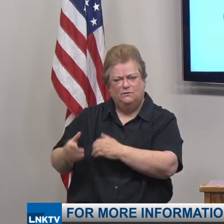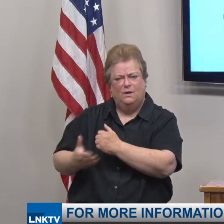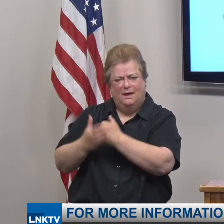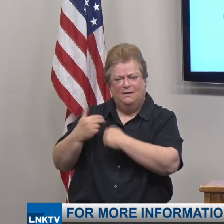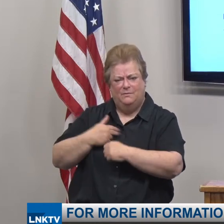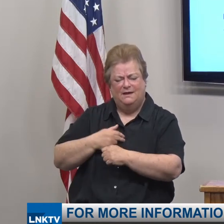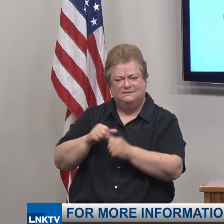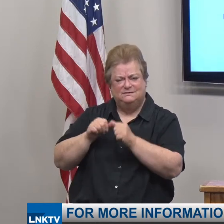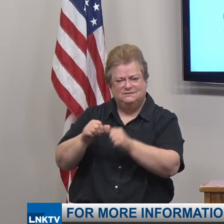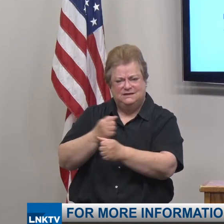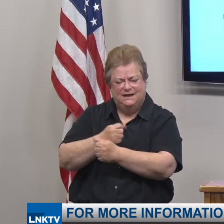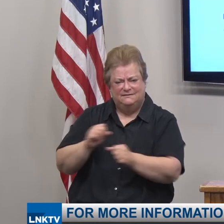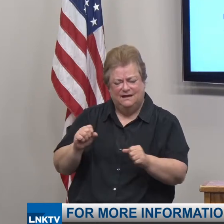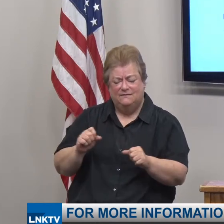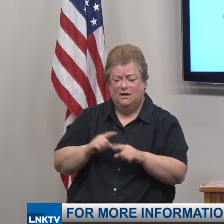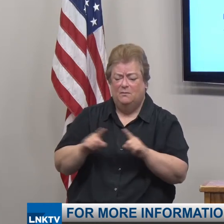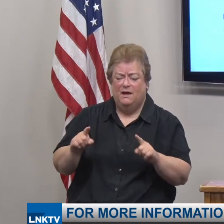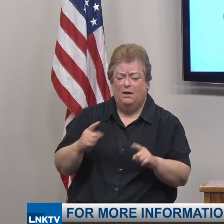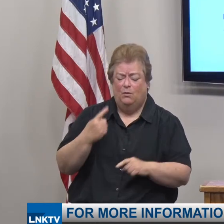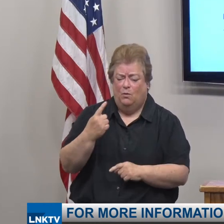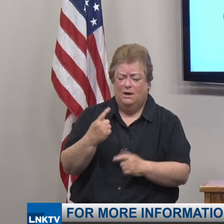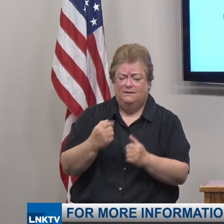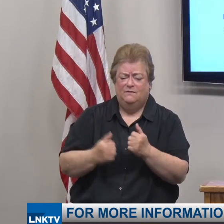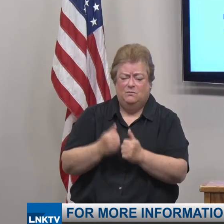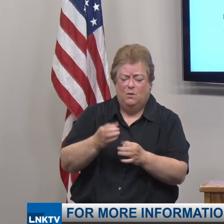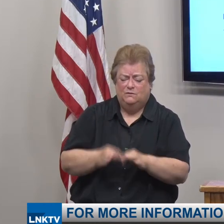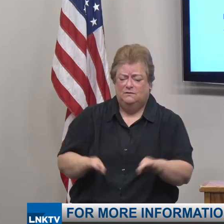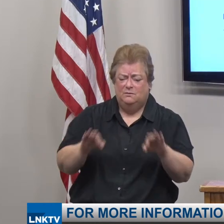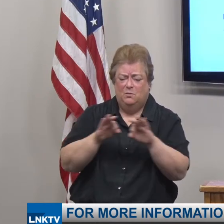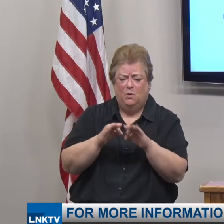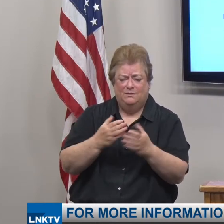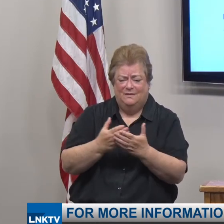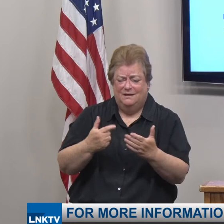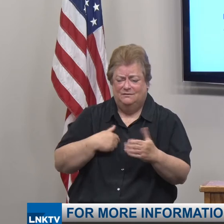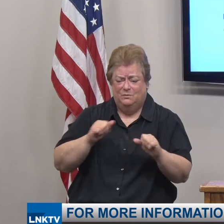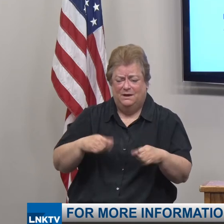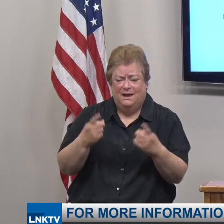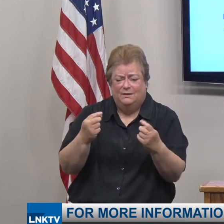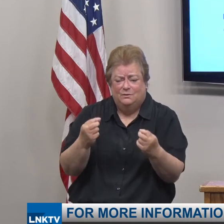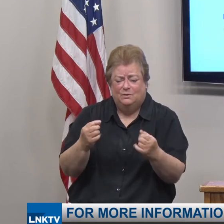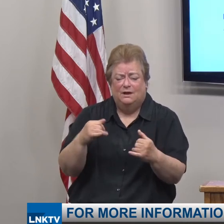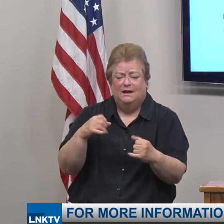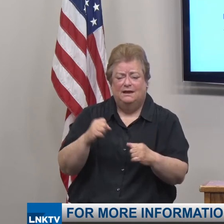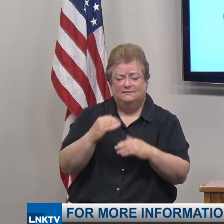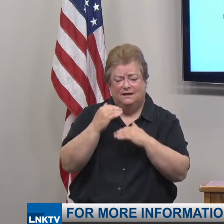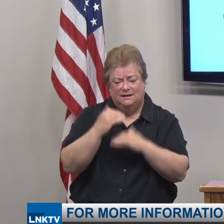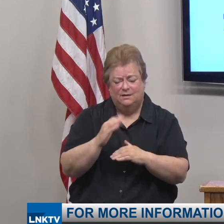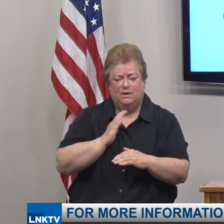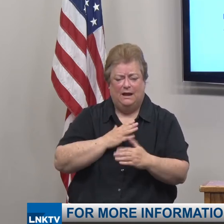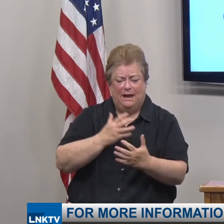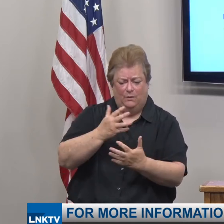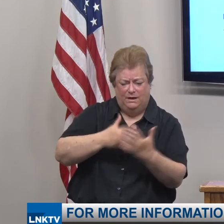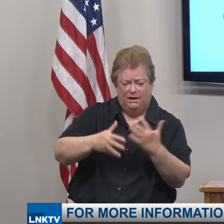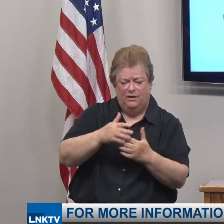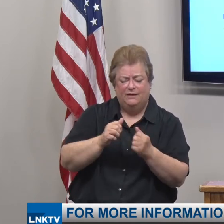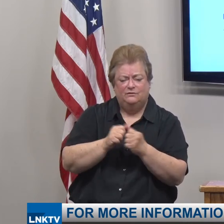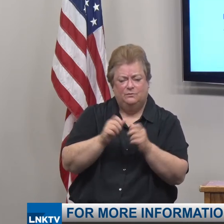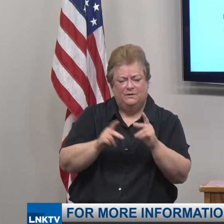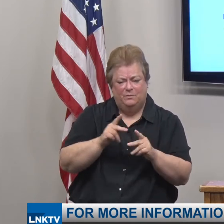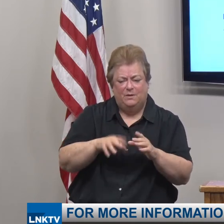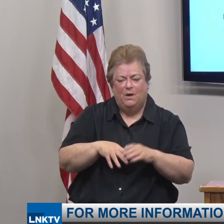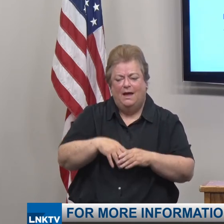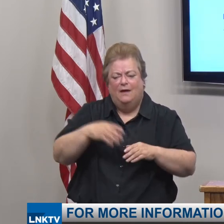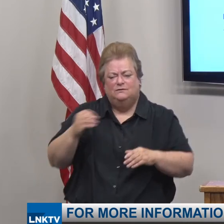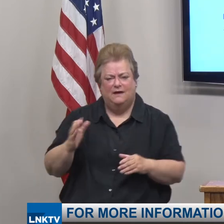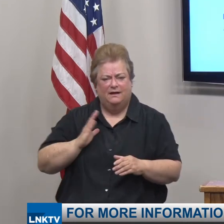As difficult as it is one of the most important steps we can take is to limit our interactions with those outside of our immediate